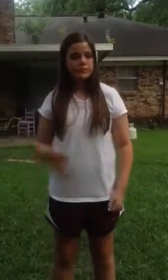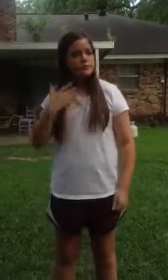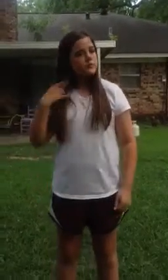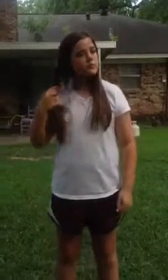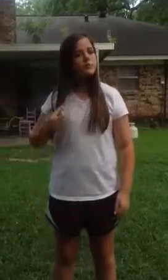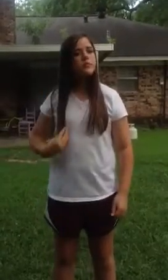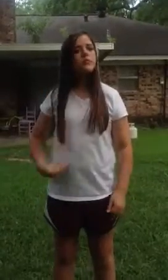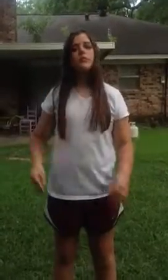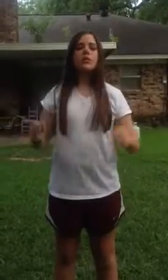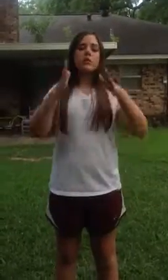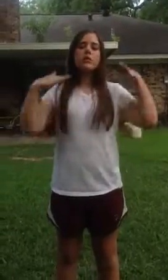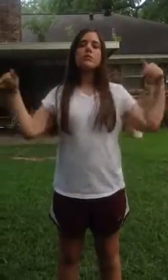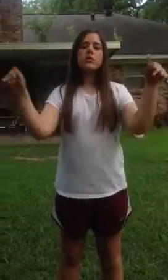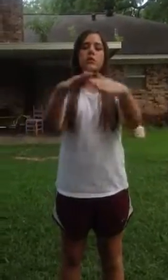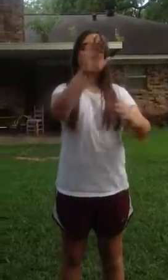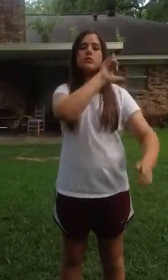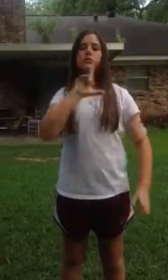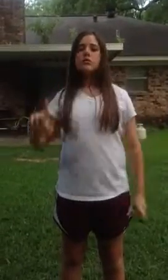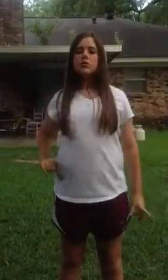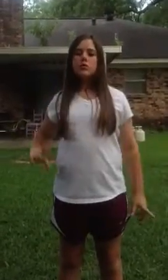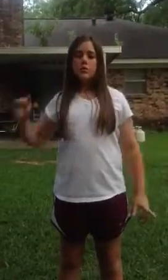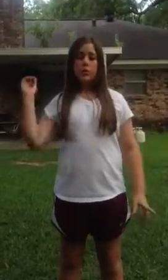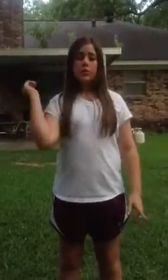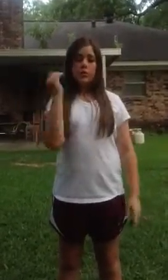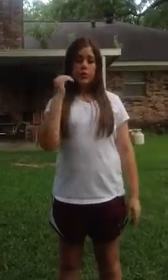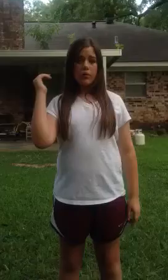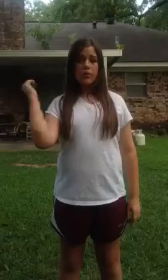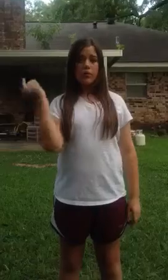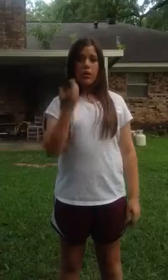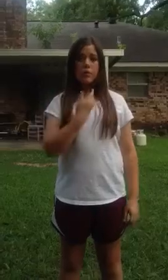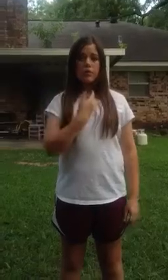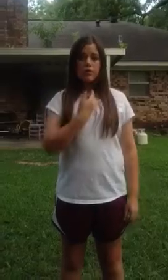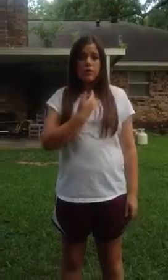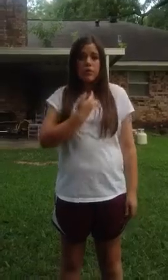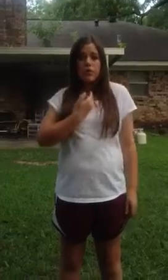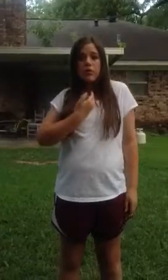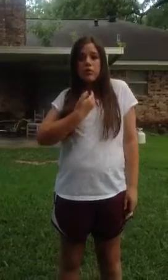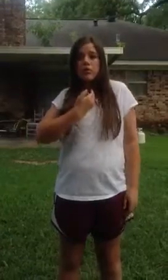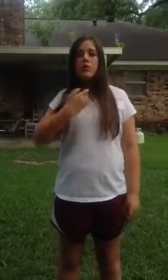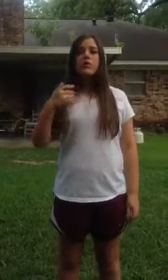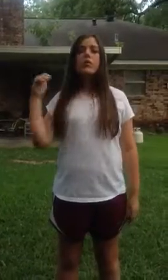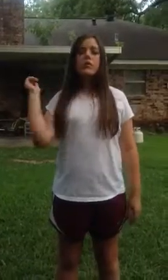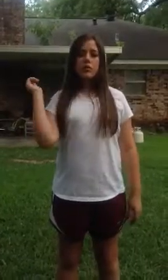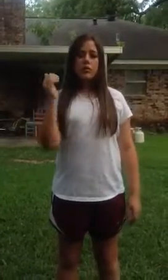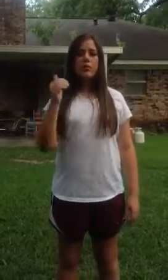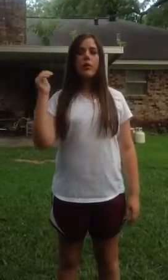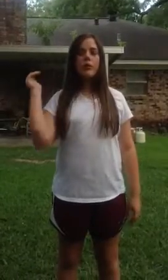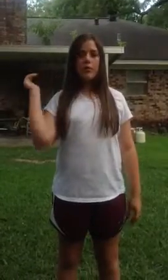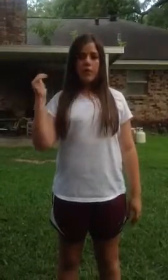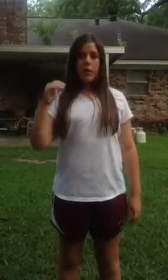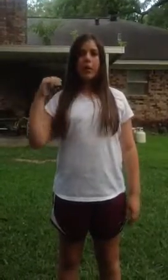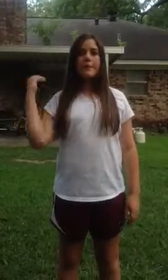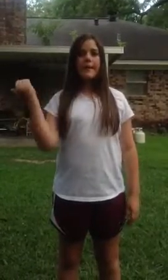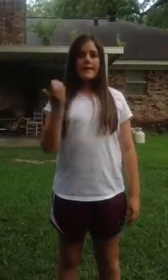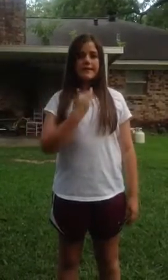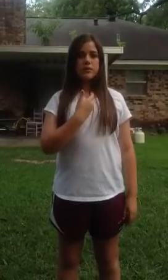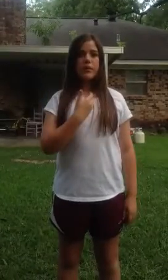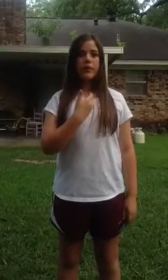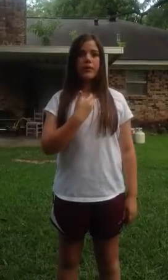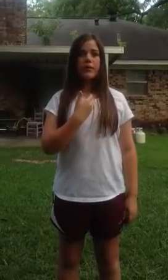Bless the Lord of my soul Oh my soul